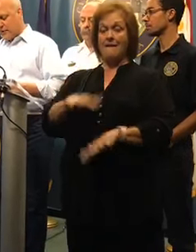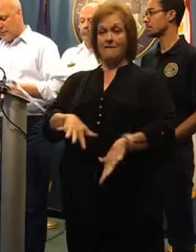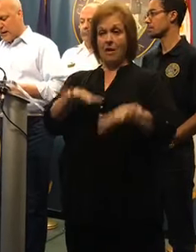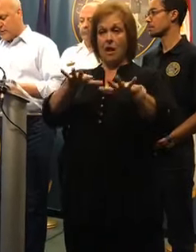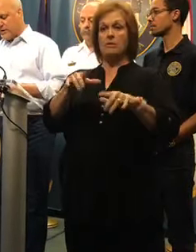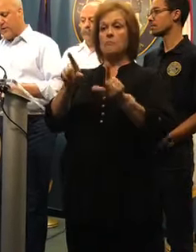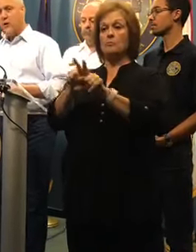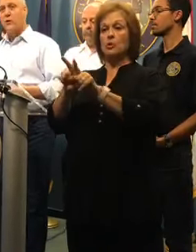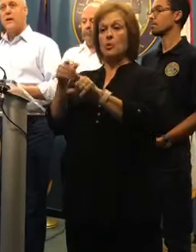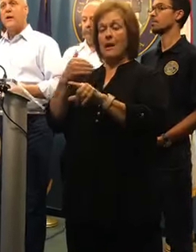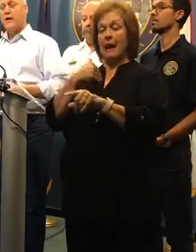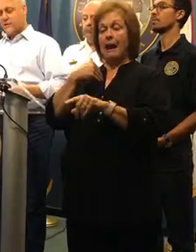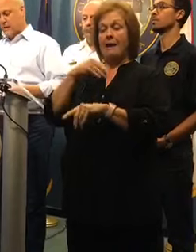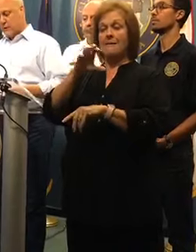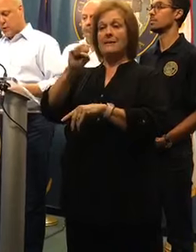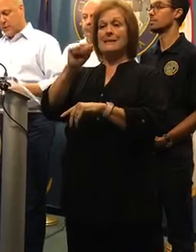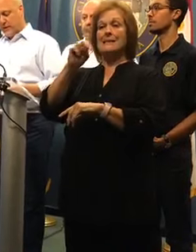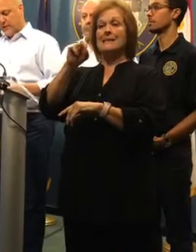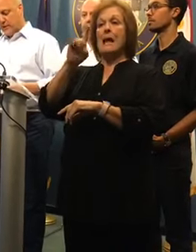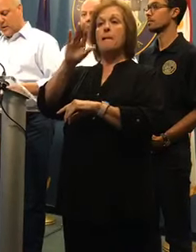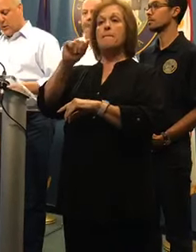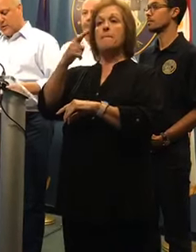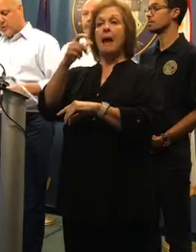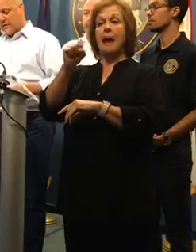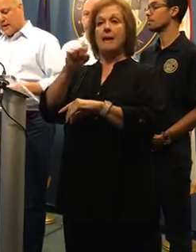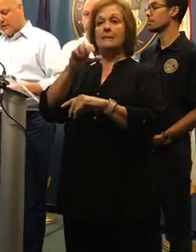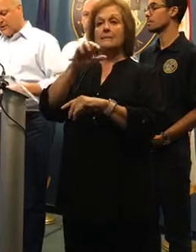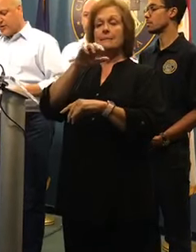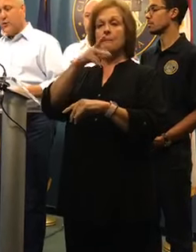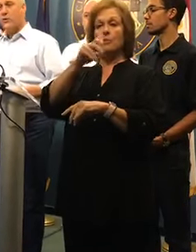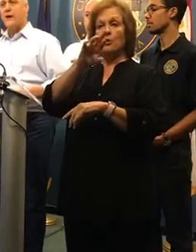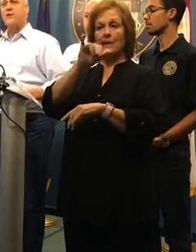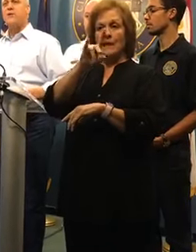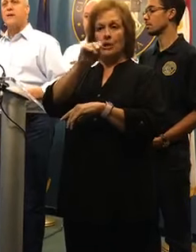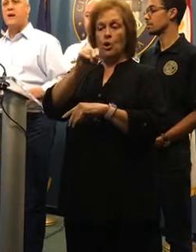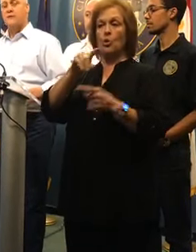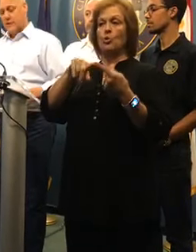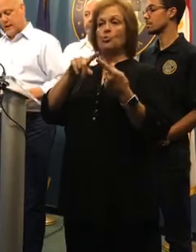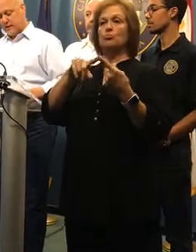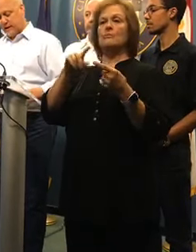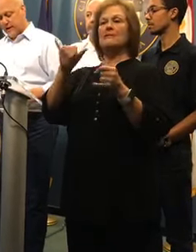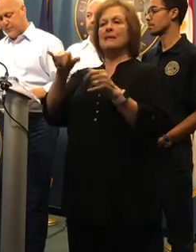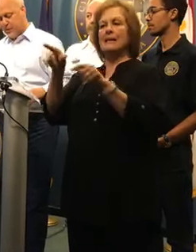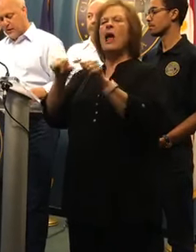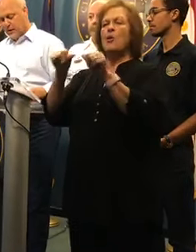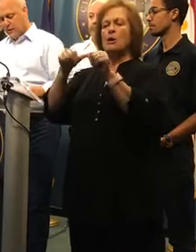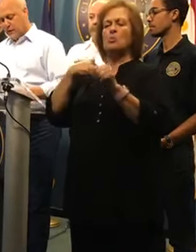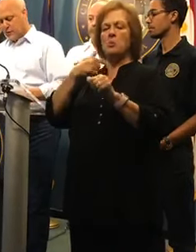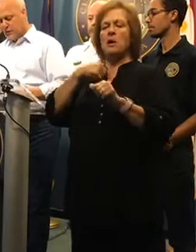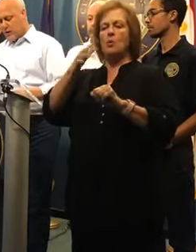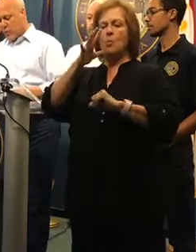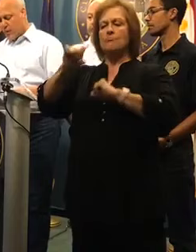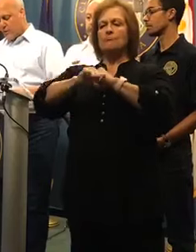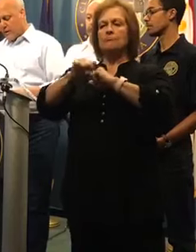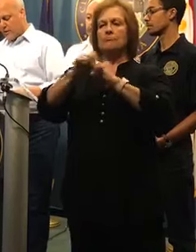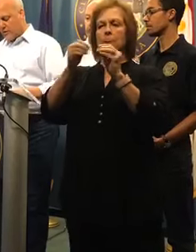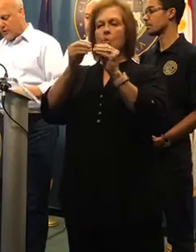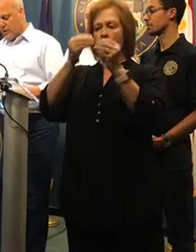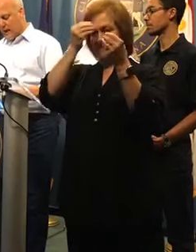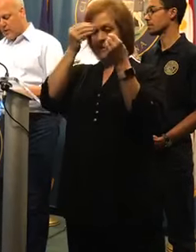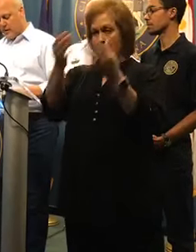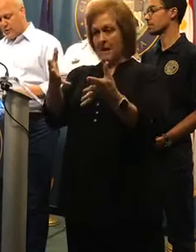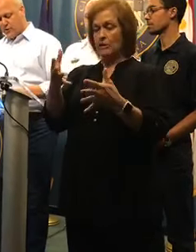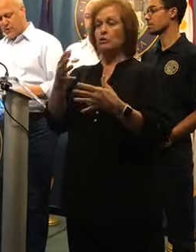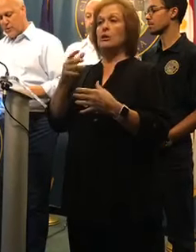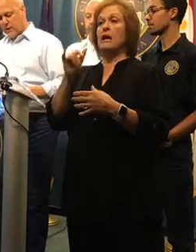available at Perdido and South Lopez. We expect to have additional locations announced later today. For those seeking more information